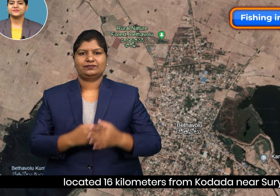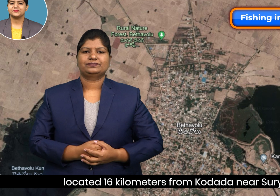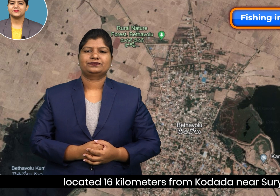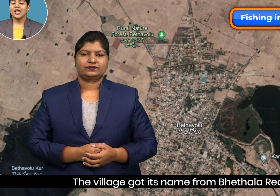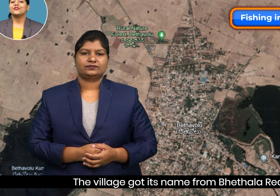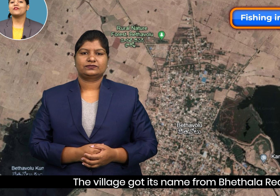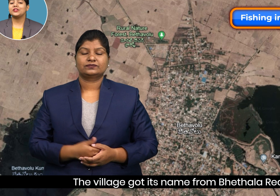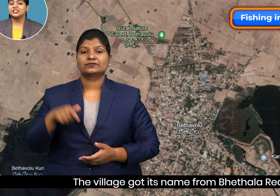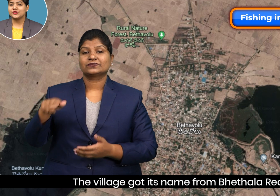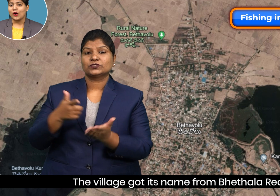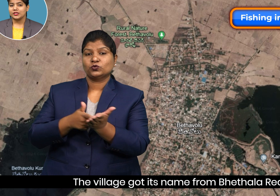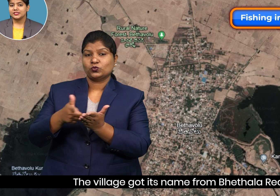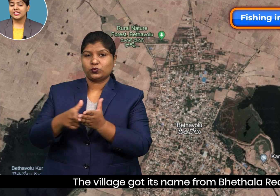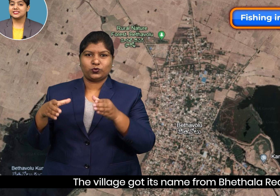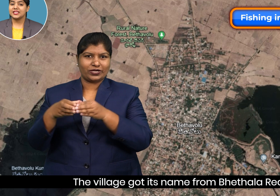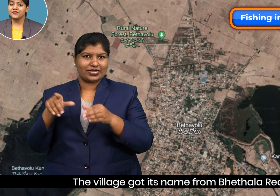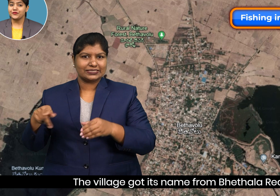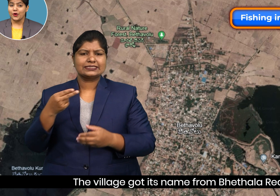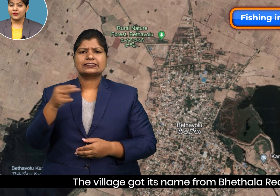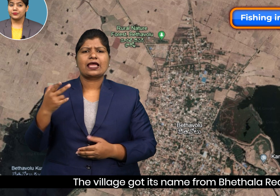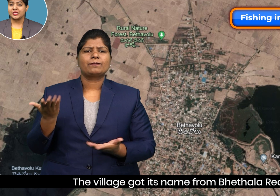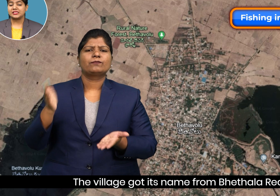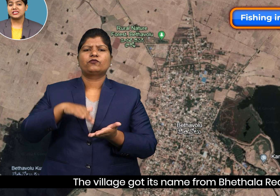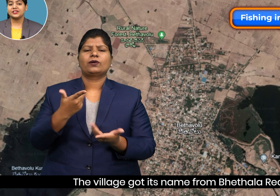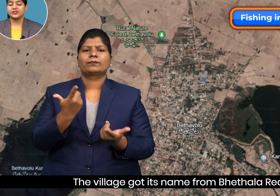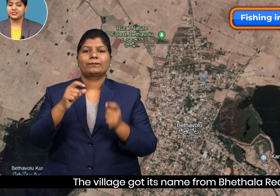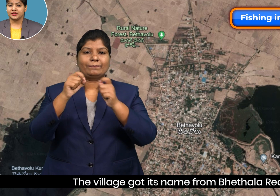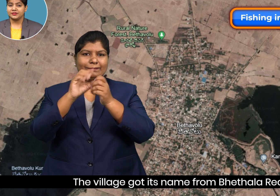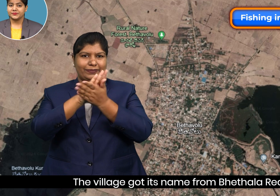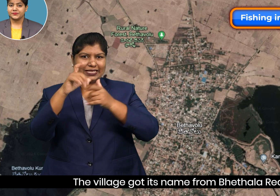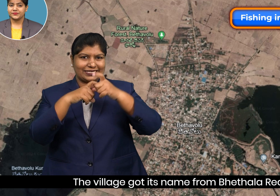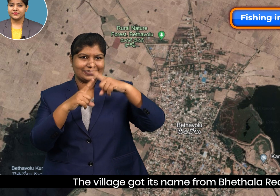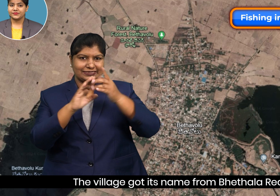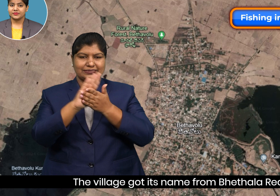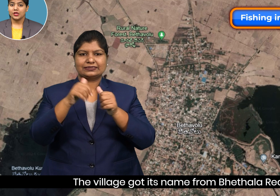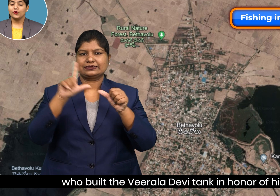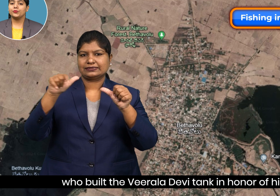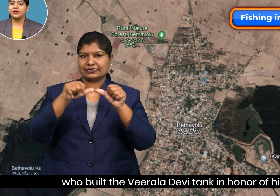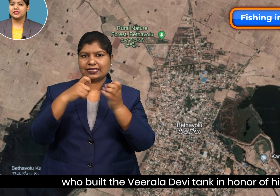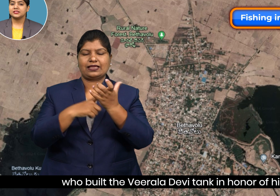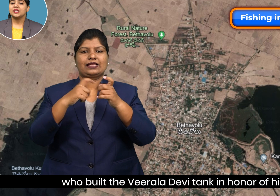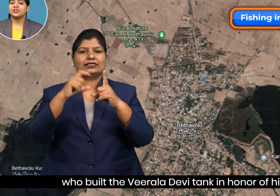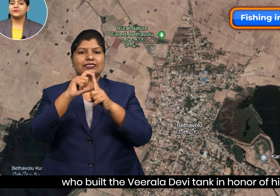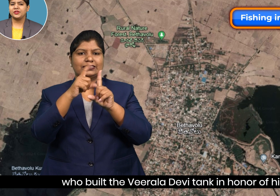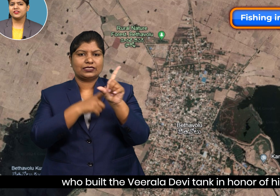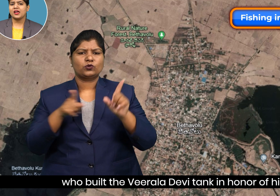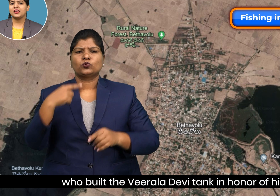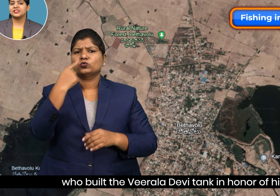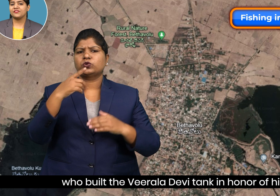The village got its name from Betala Reddy, who built the Birala Devi